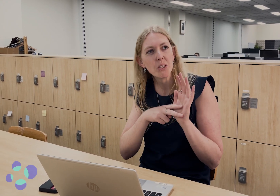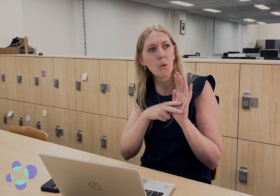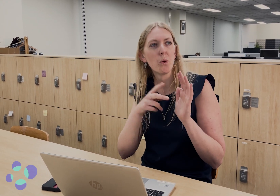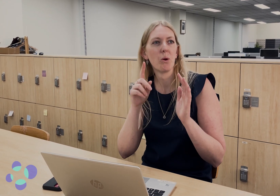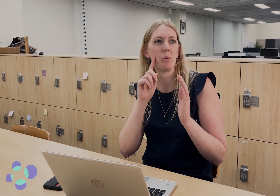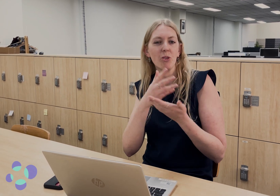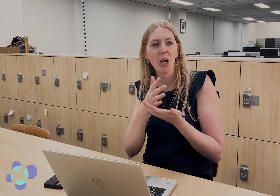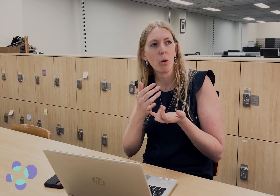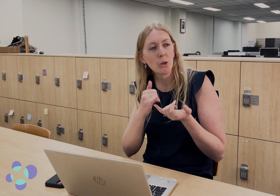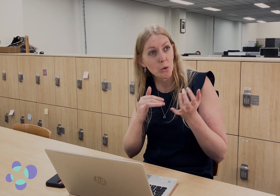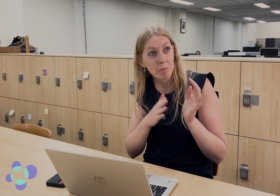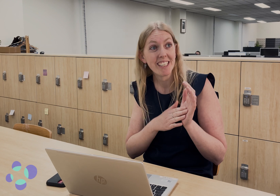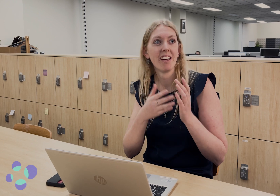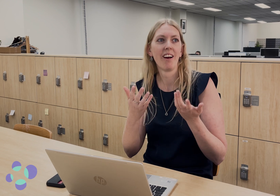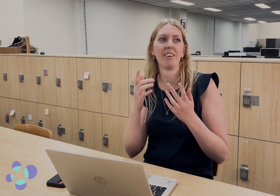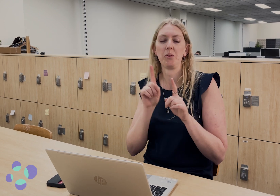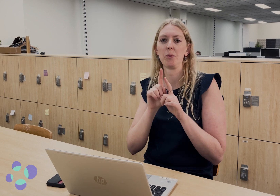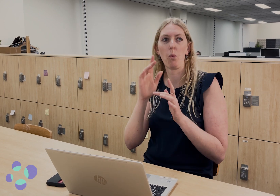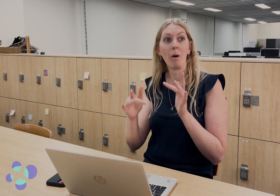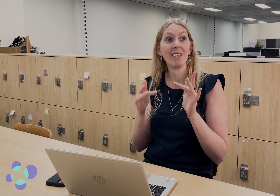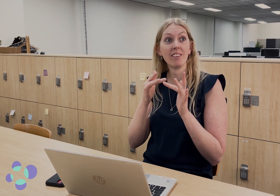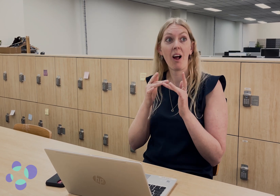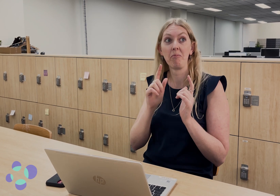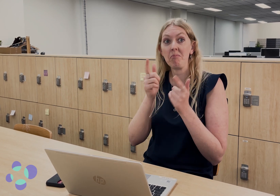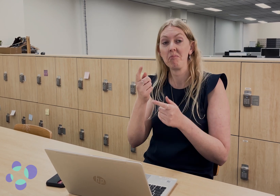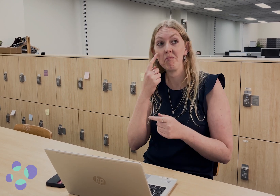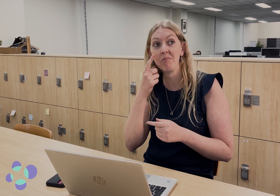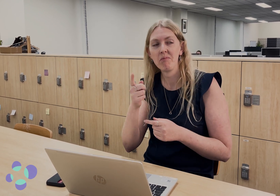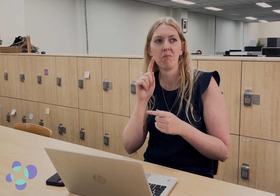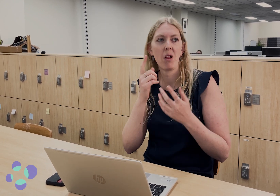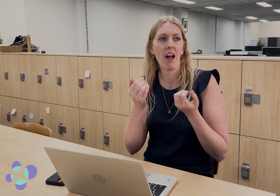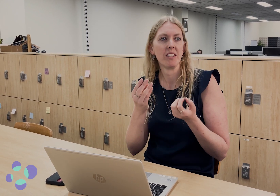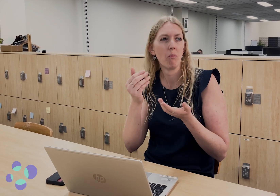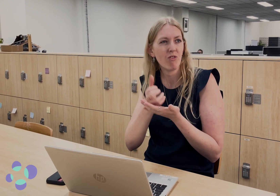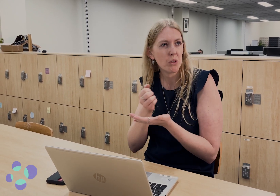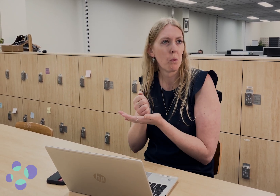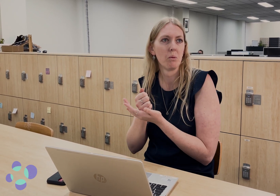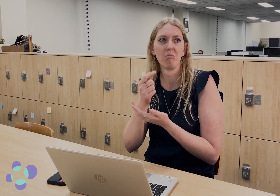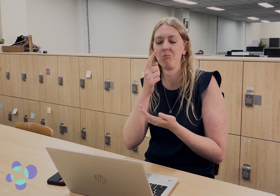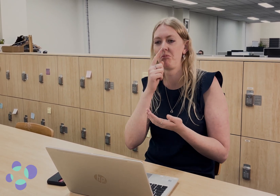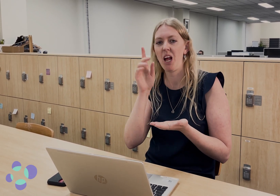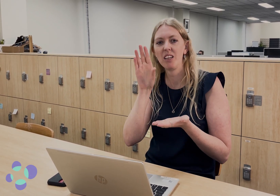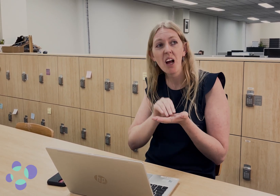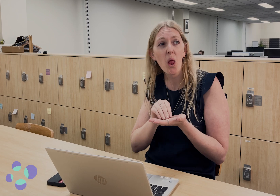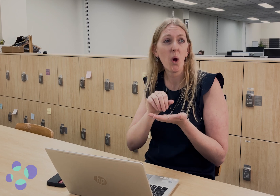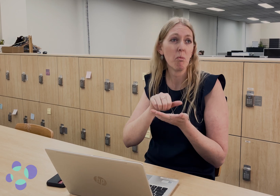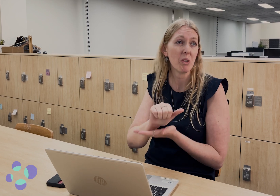Deaf Connect will be making videos to share on our social media as well as on our website. There'll be resources that people can download, print and share.